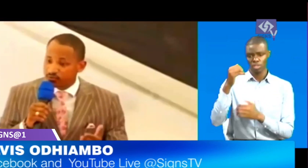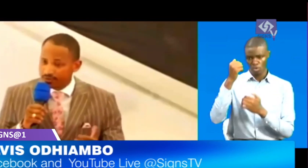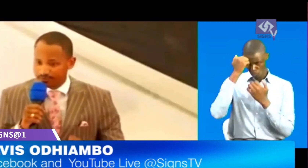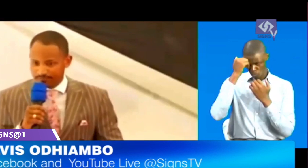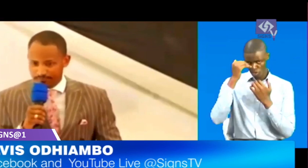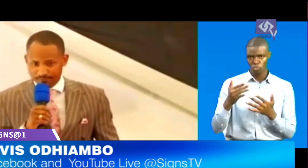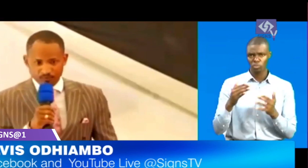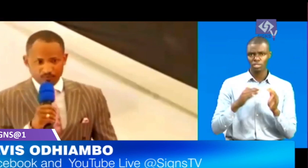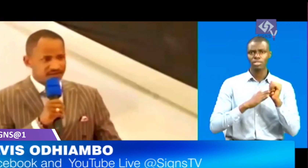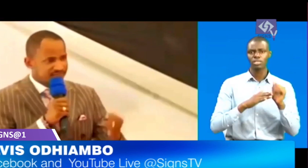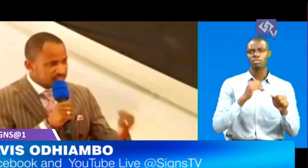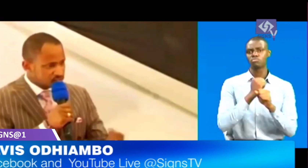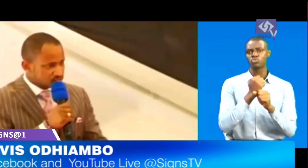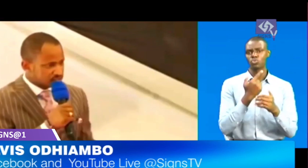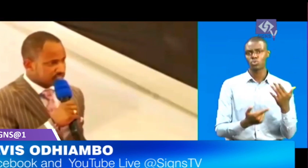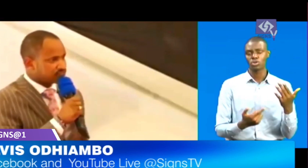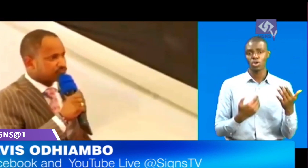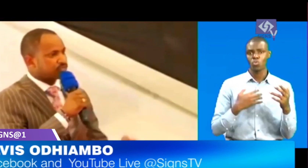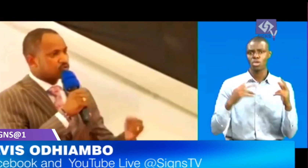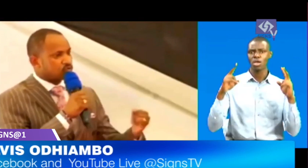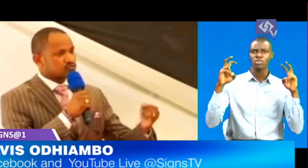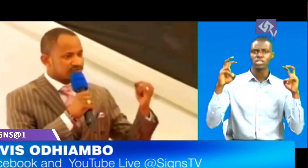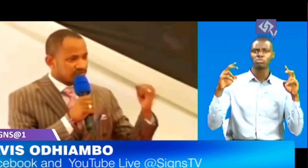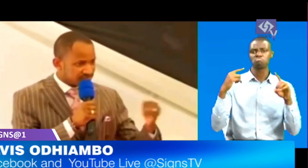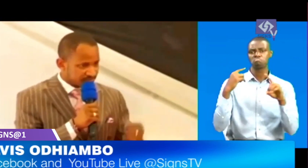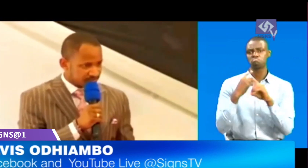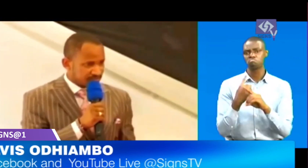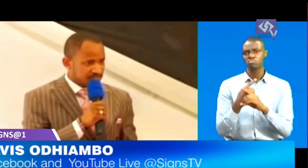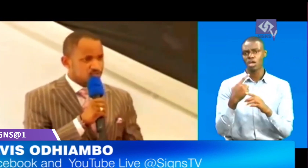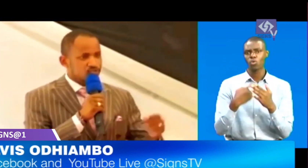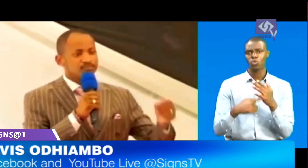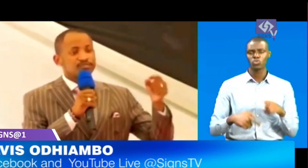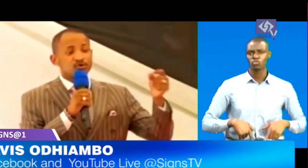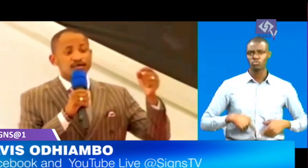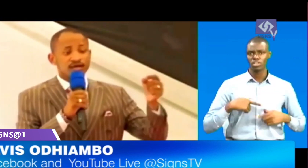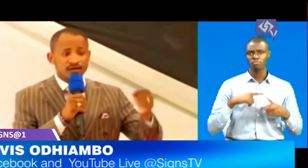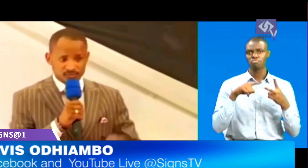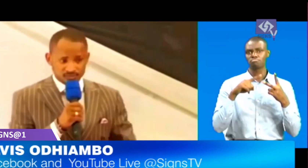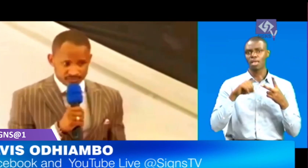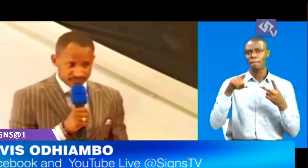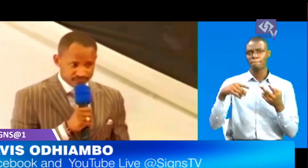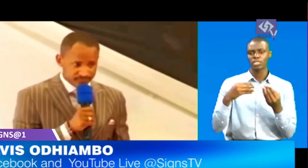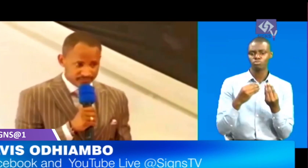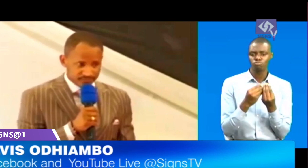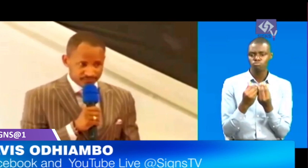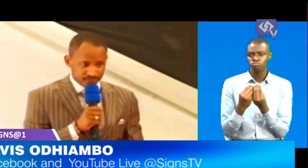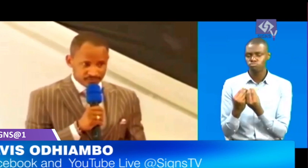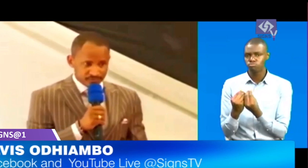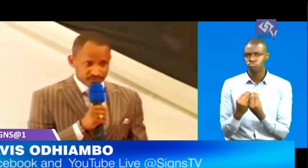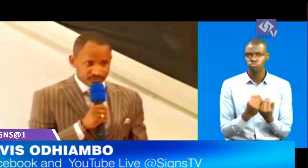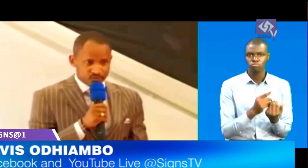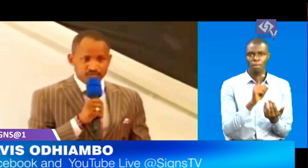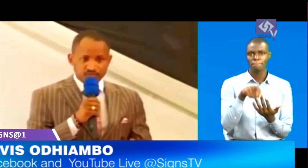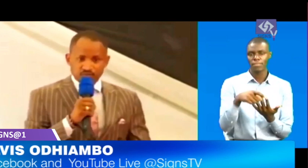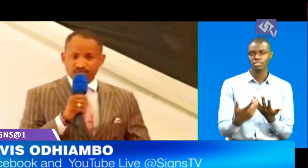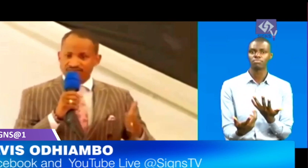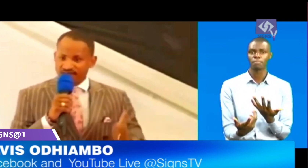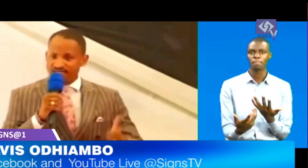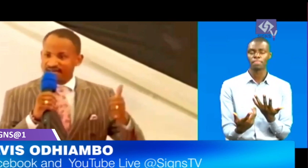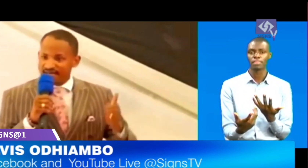we have issues ranging from the cost of living that you should be talking about to issues affecting the lives